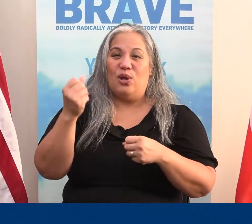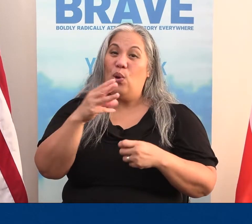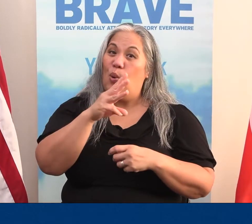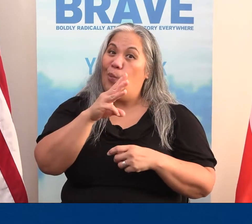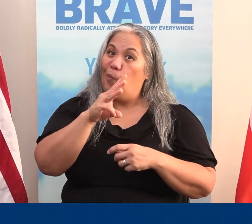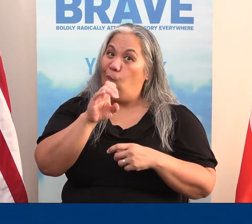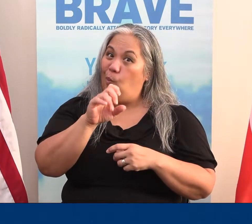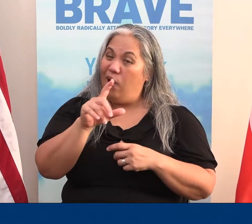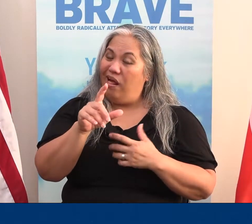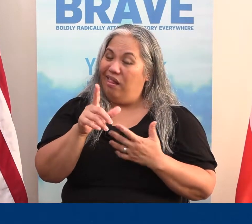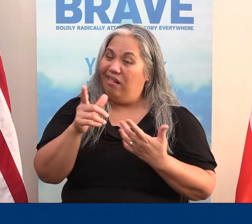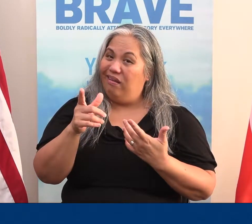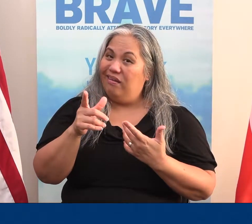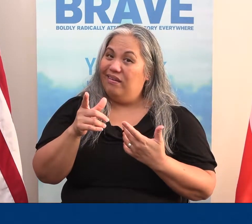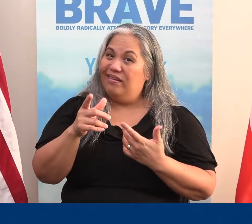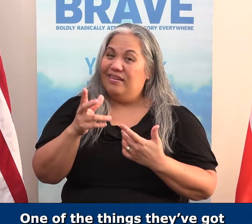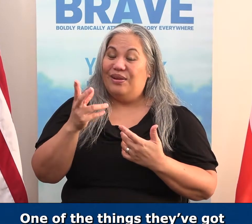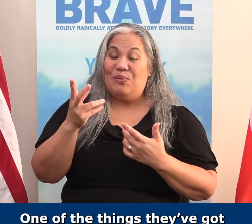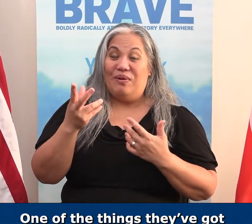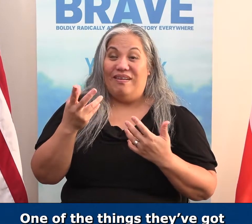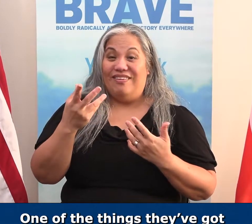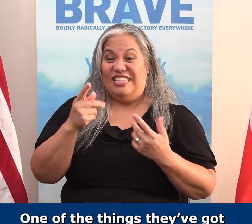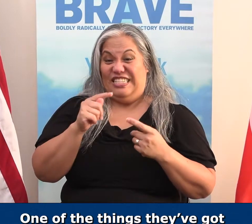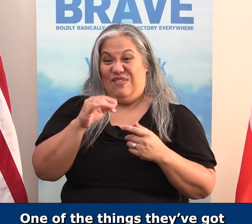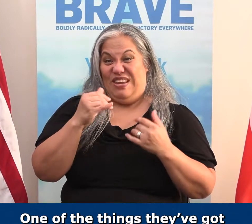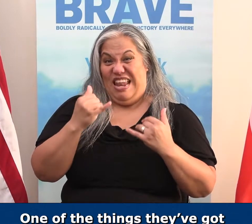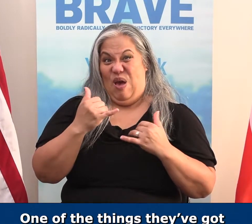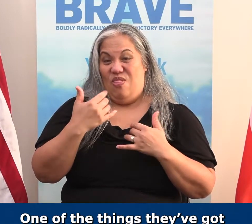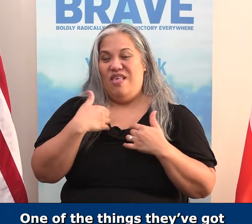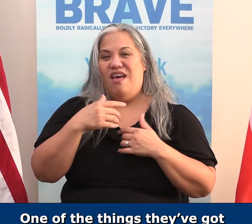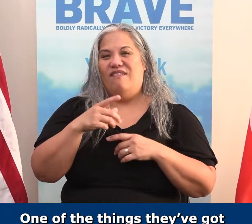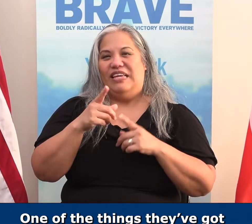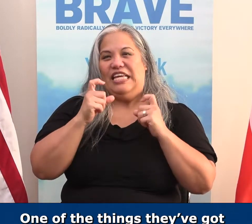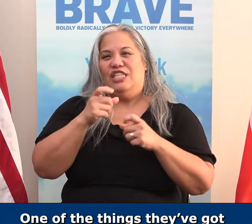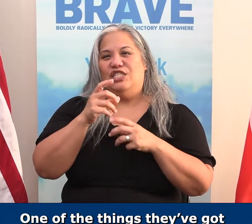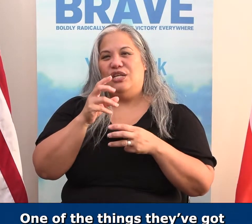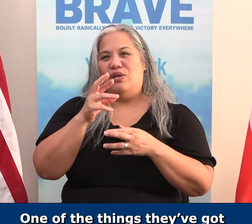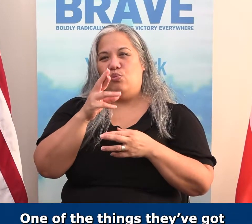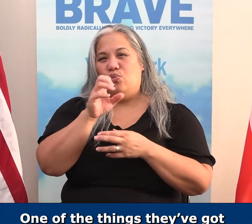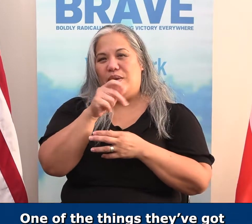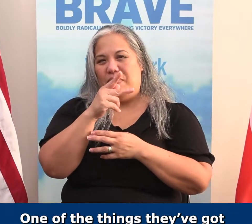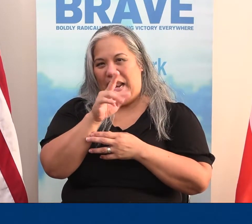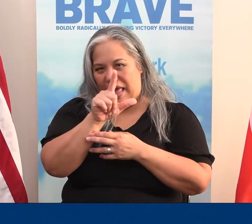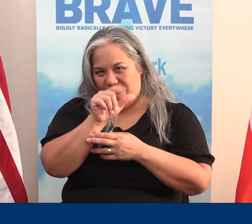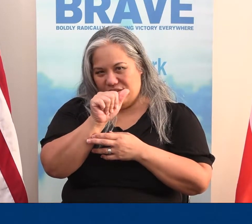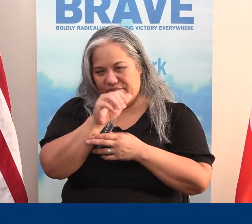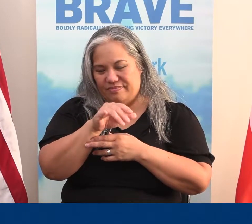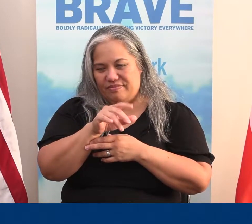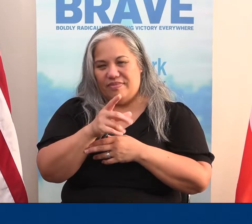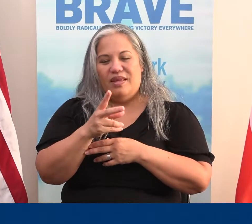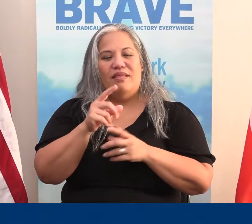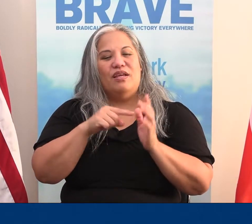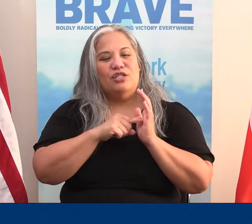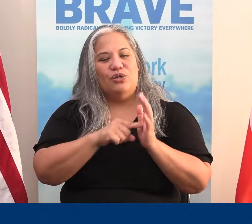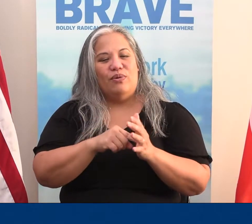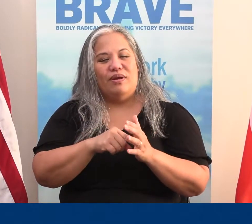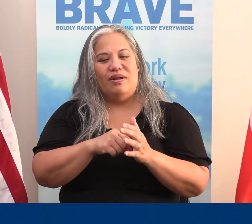Well, you know, one of things they got on TV these days is instant replay. And they show their instant replay, and you know something?